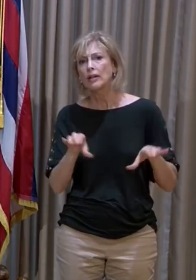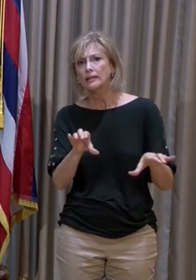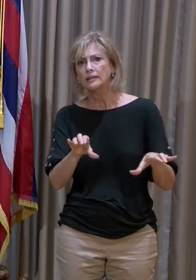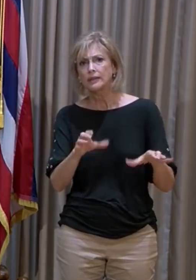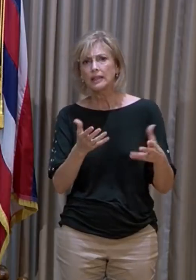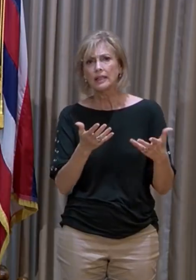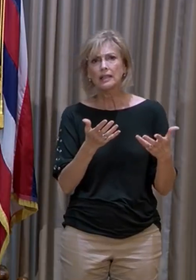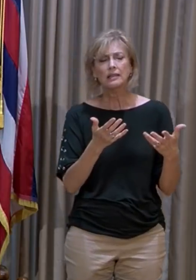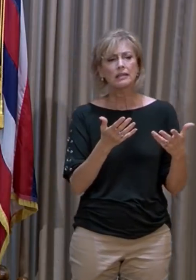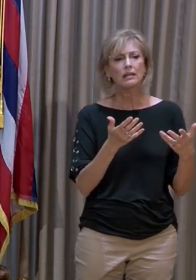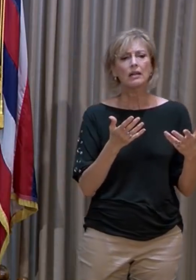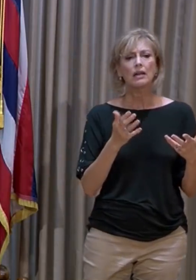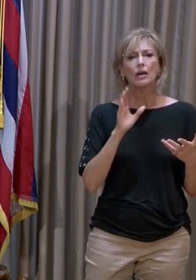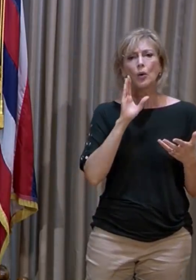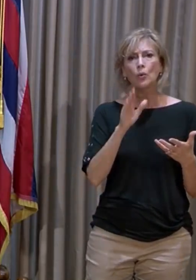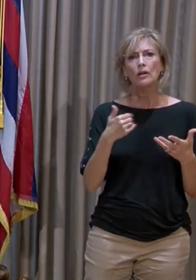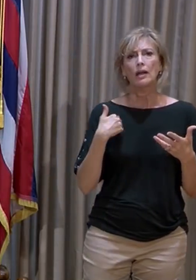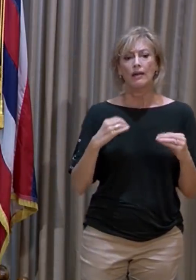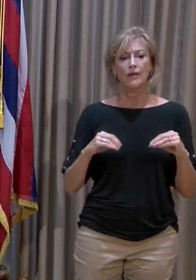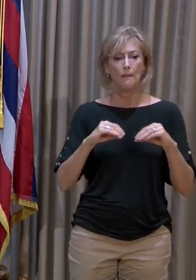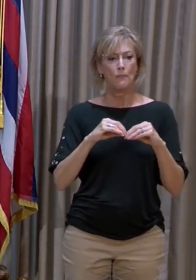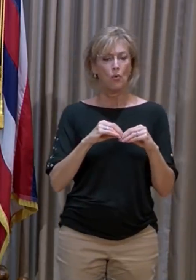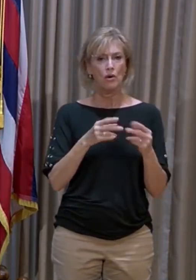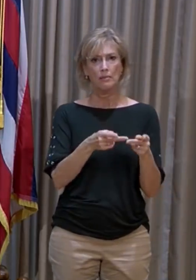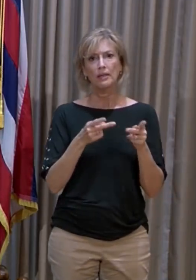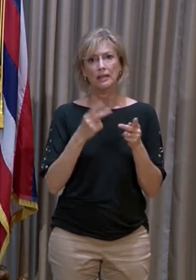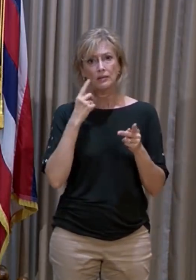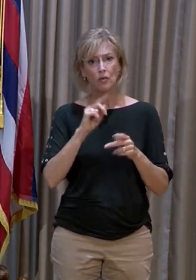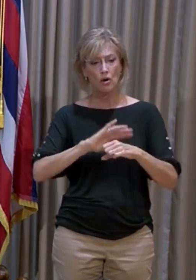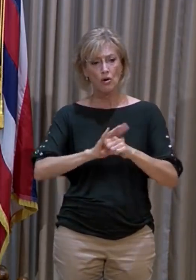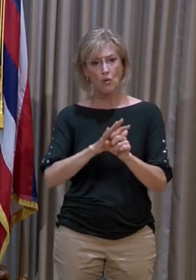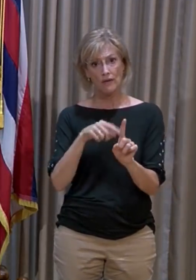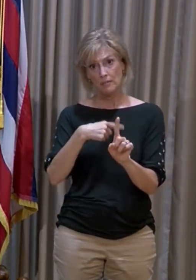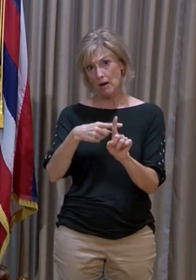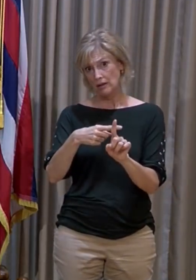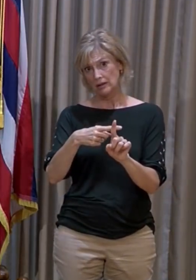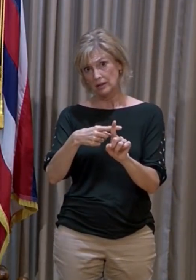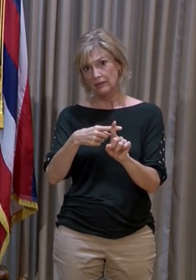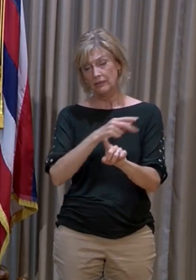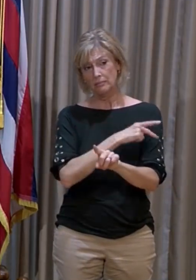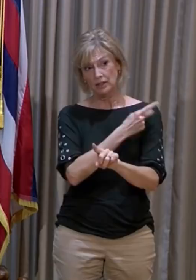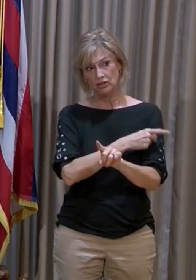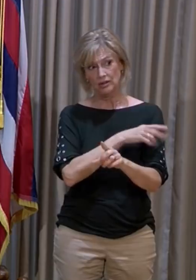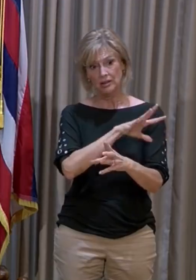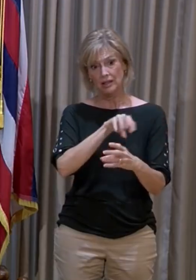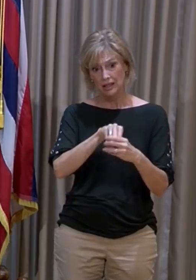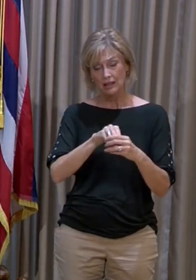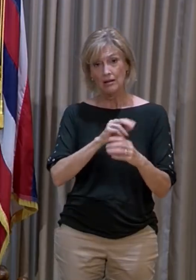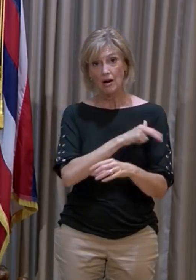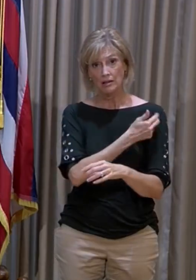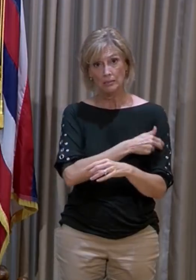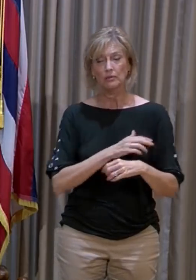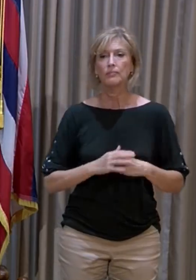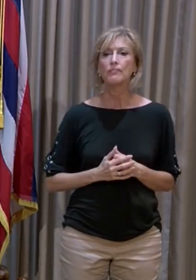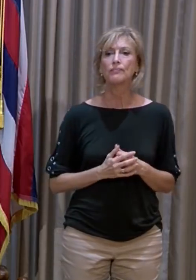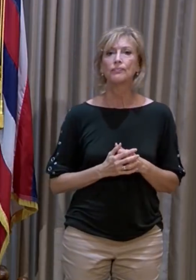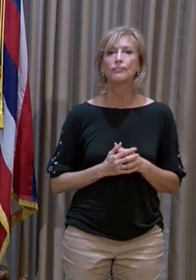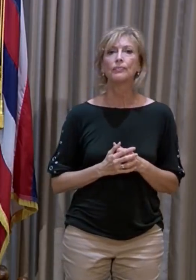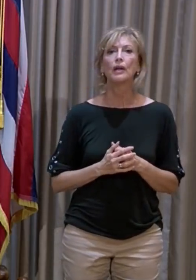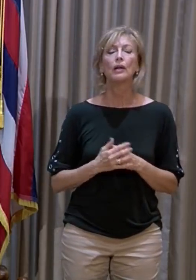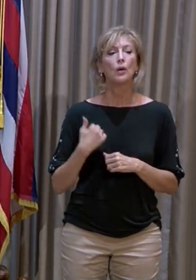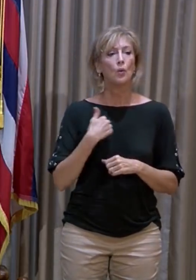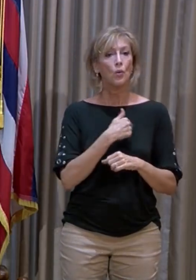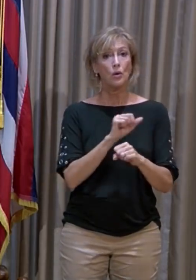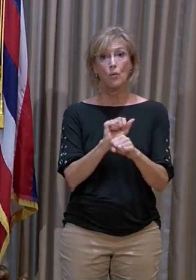creating more spaces for COVID-positive patients within that hospital. And we are working